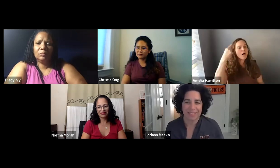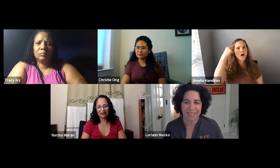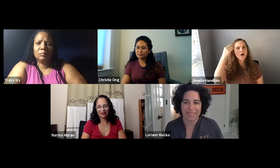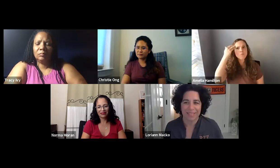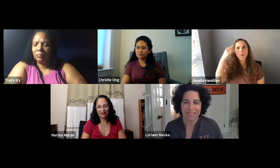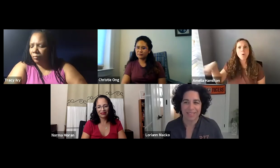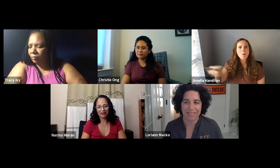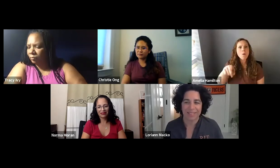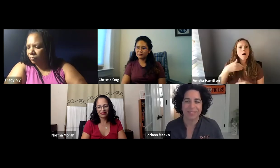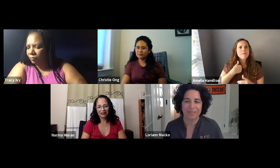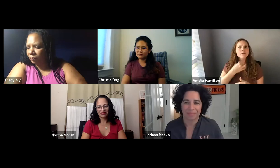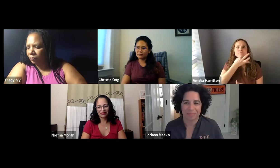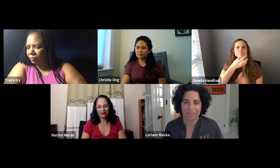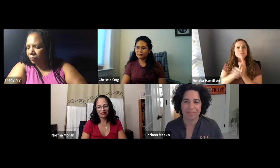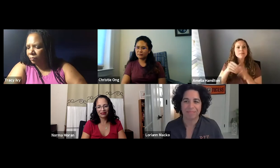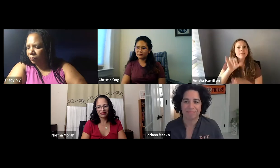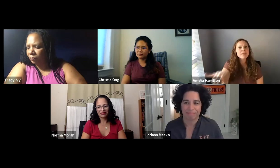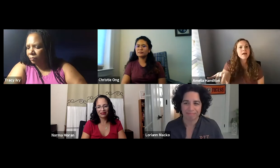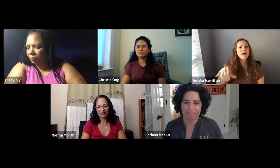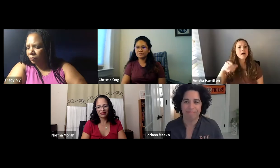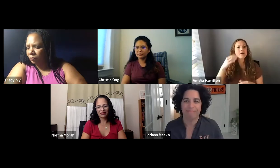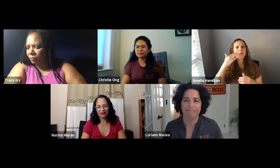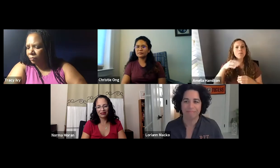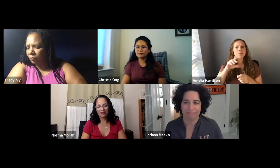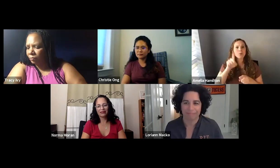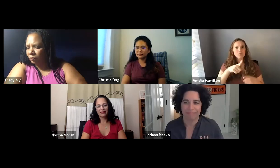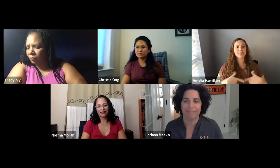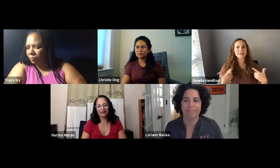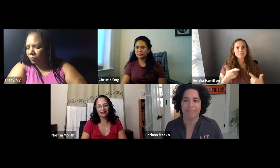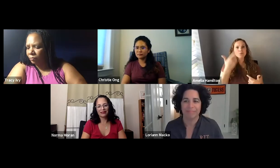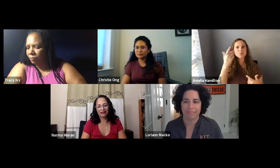seen years ago because there's people that I know that I didn't know were NTID alumni.